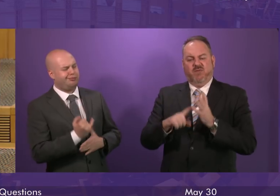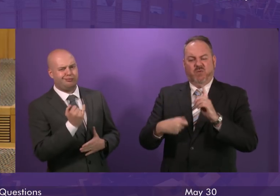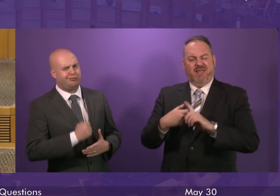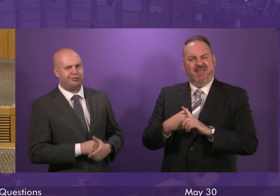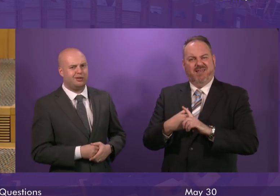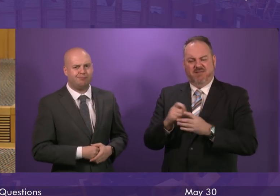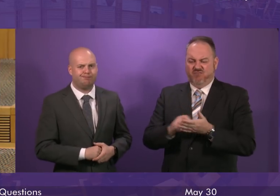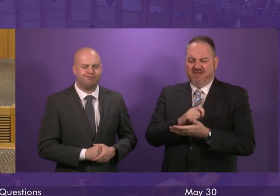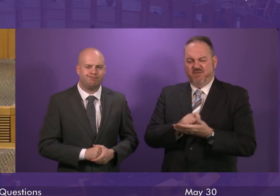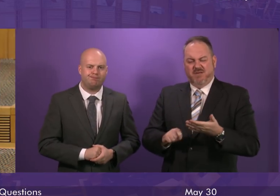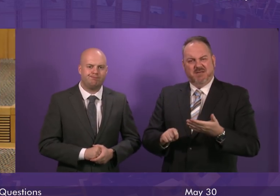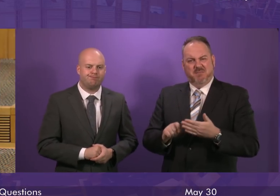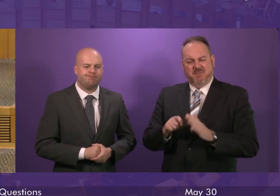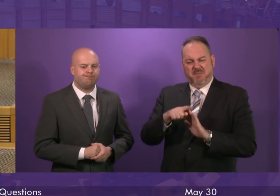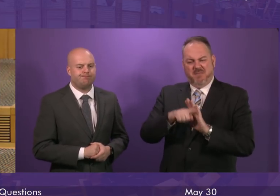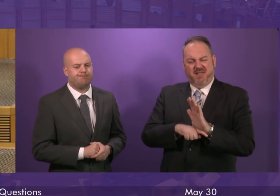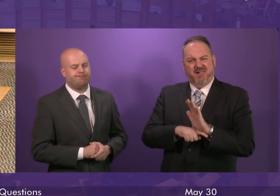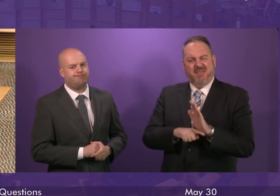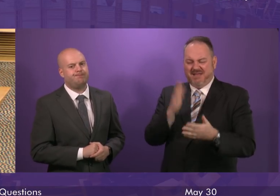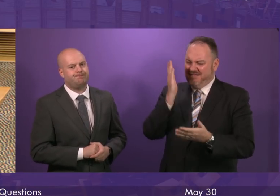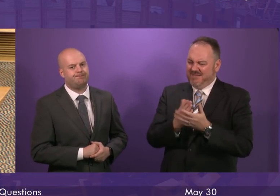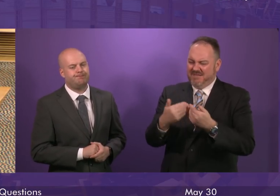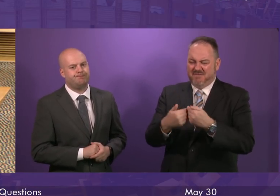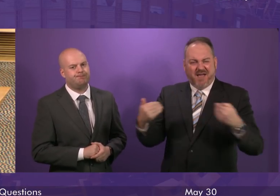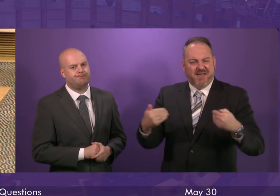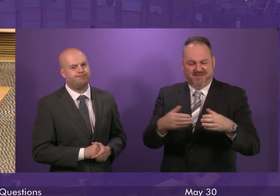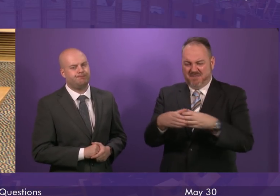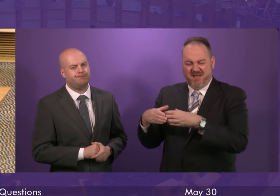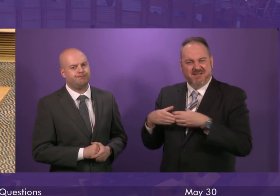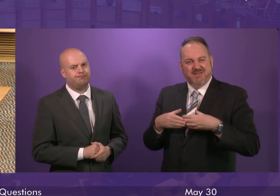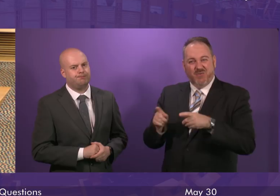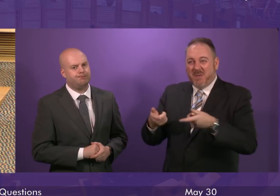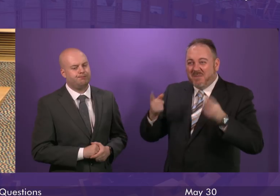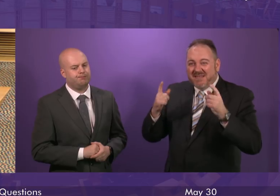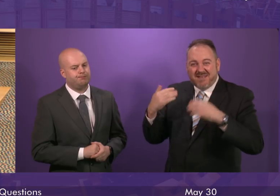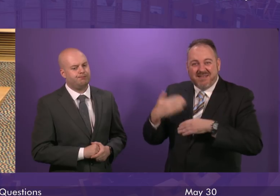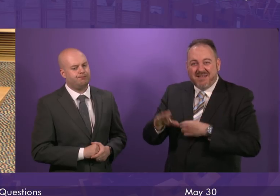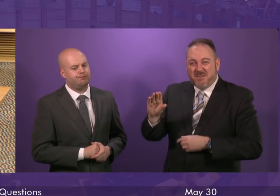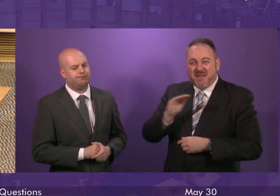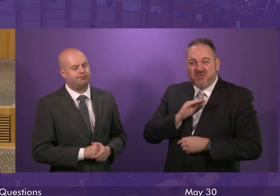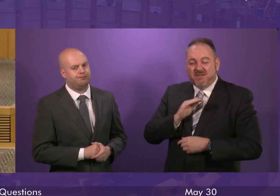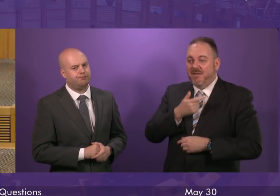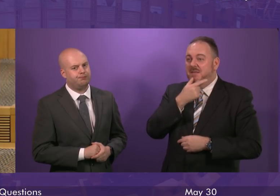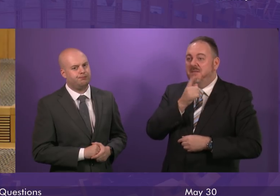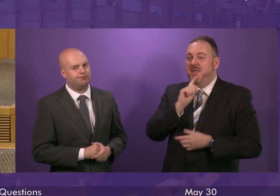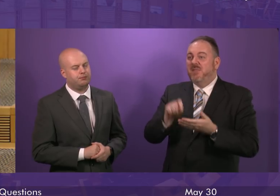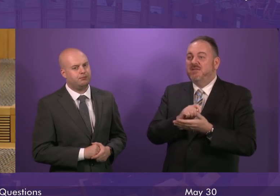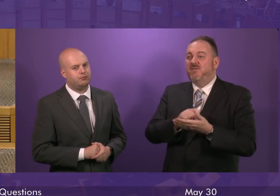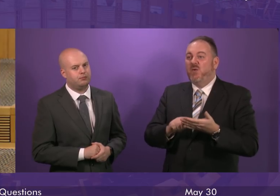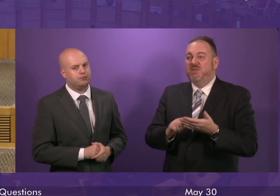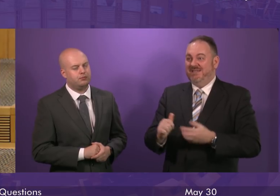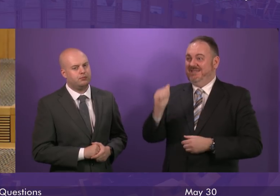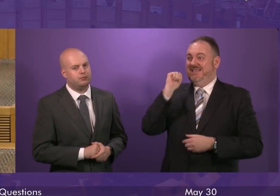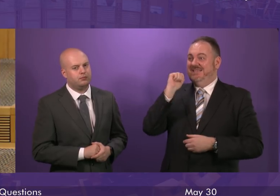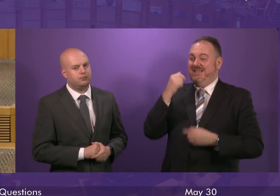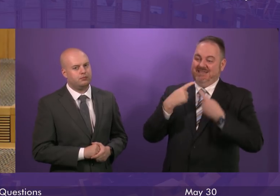the Remain parties in Scotland. Her Minister didn't even mention a people's vote in yesterday's